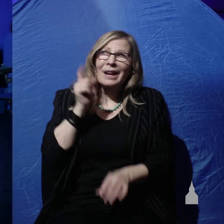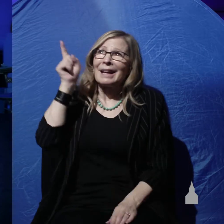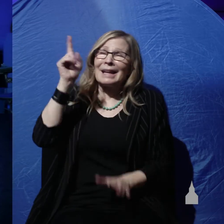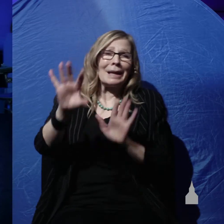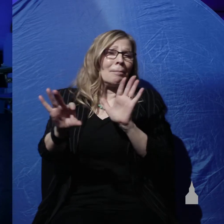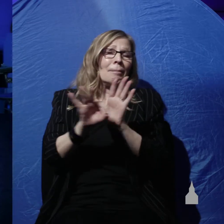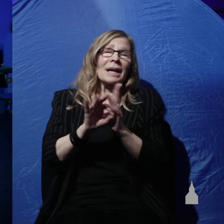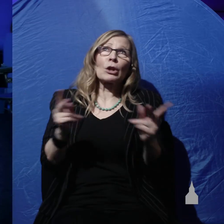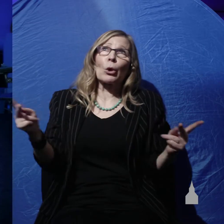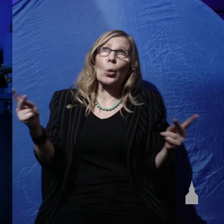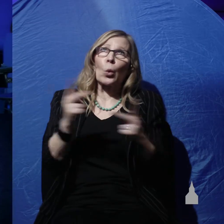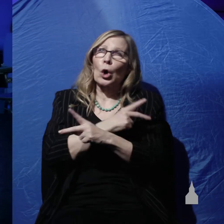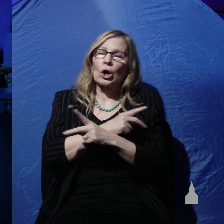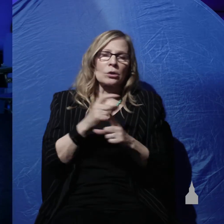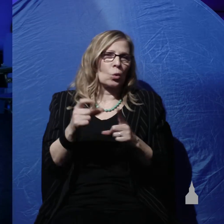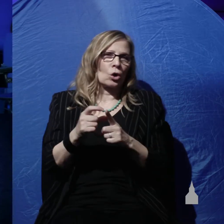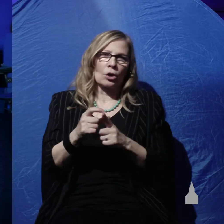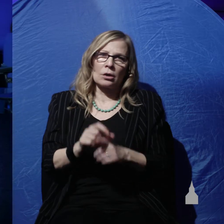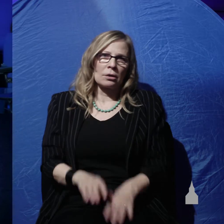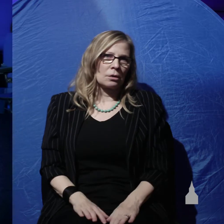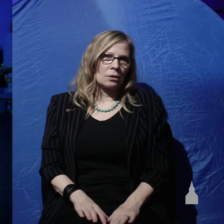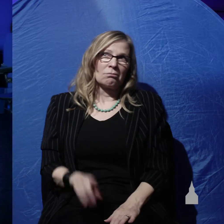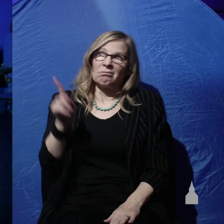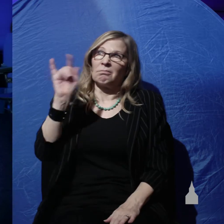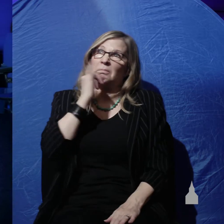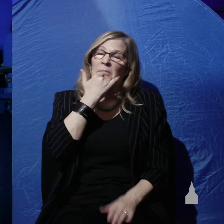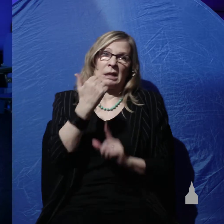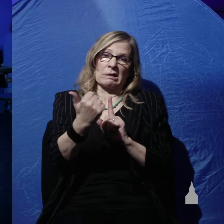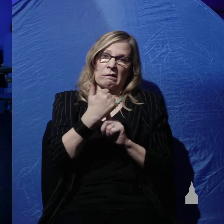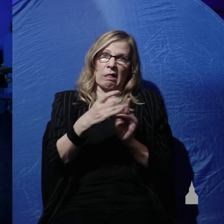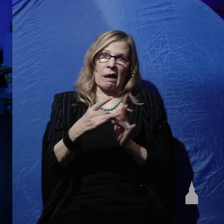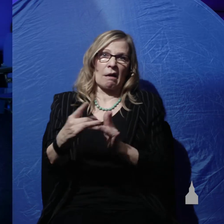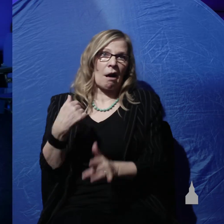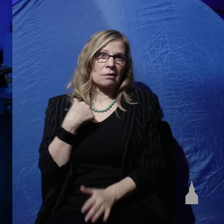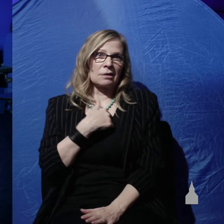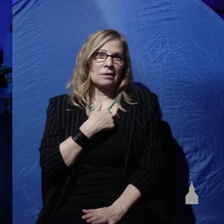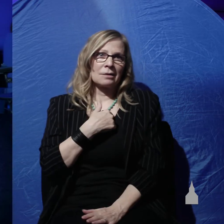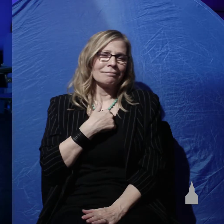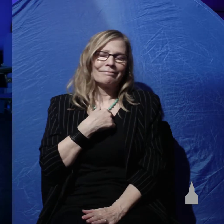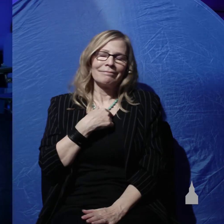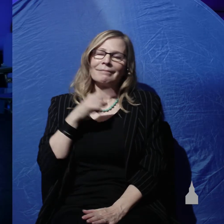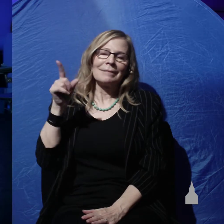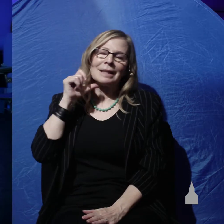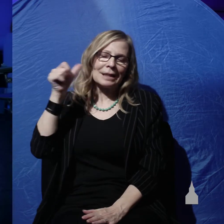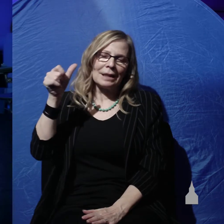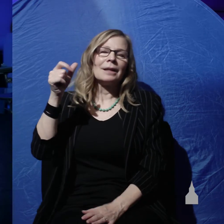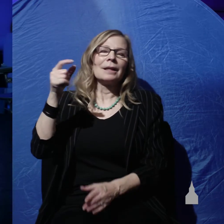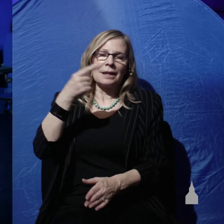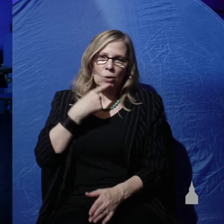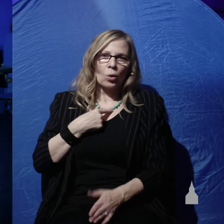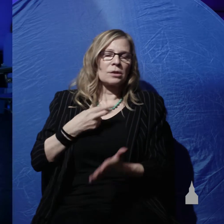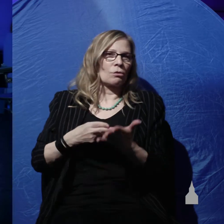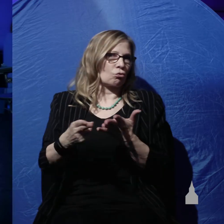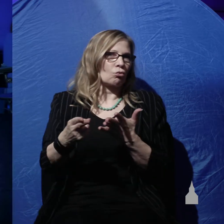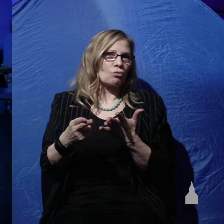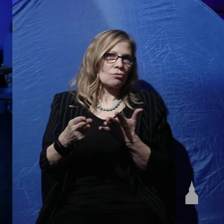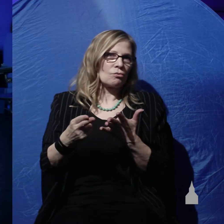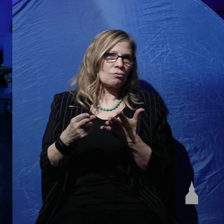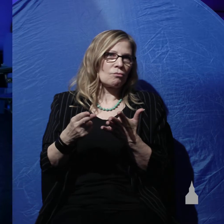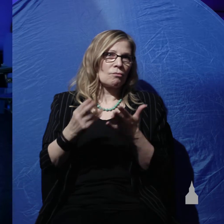He misled us. No, he didn't mislead us. He told us the truth. Then we should consider the